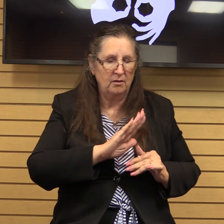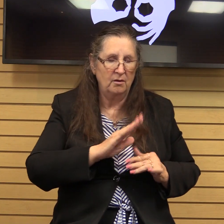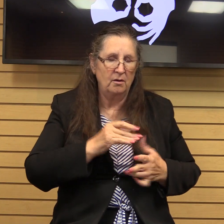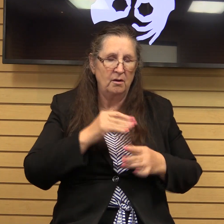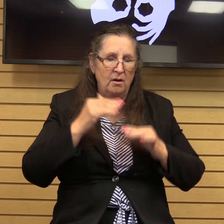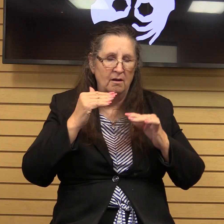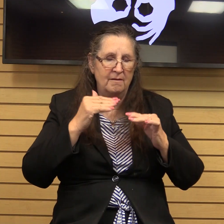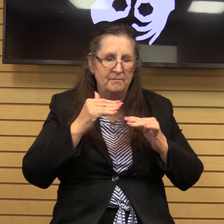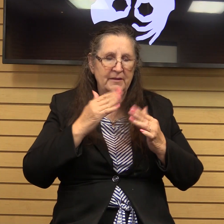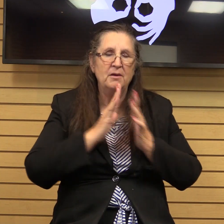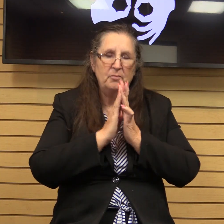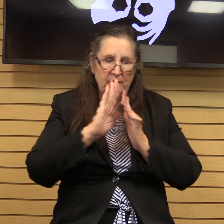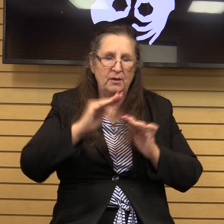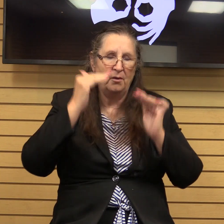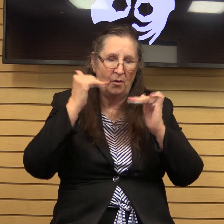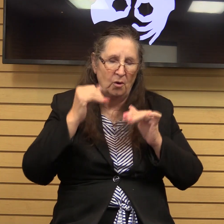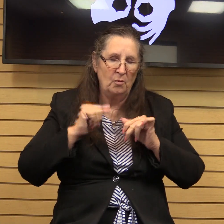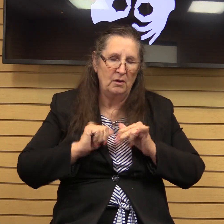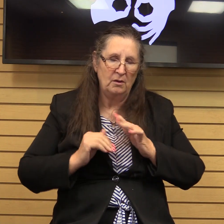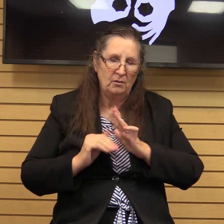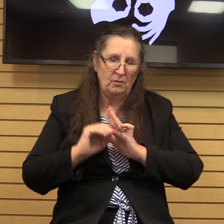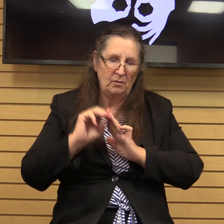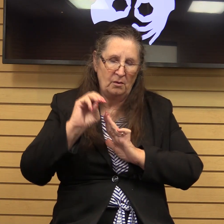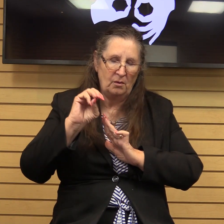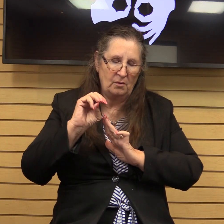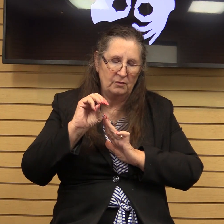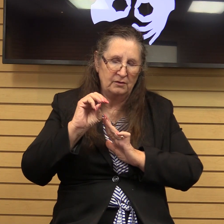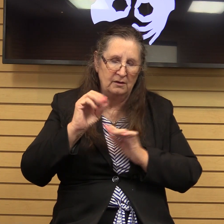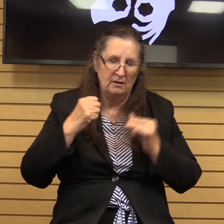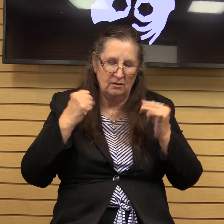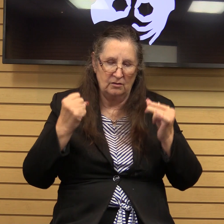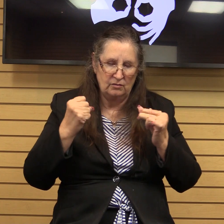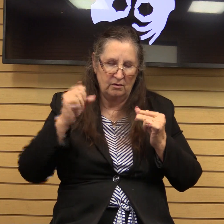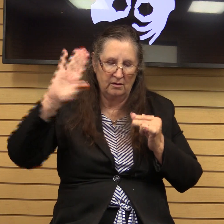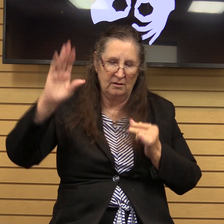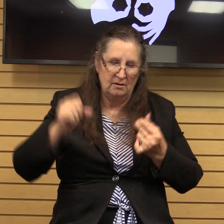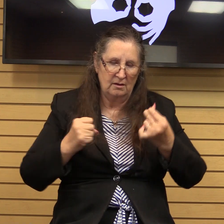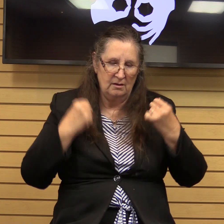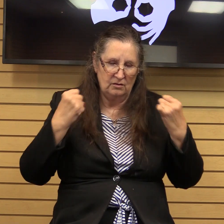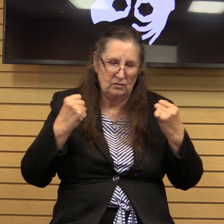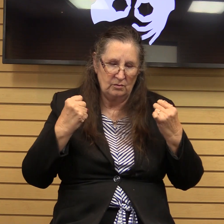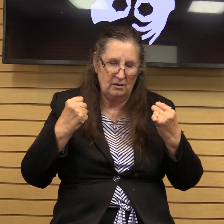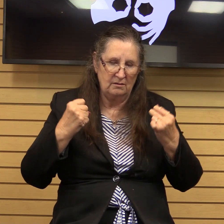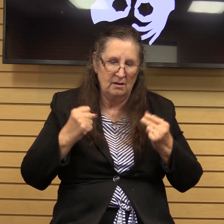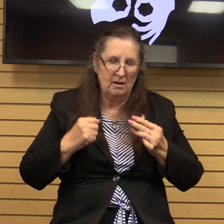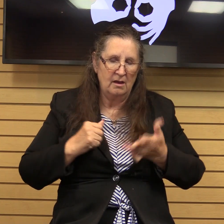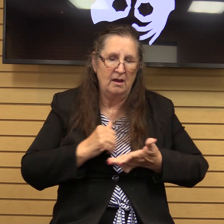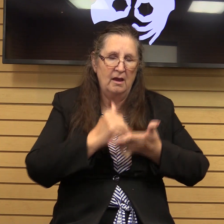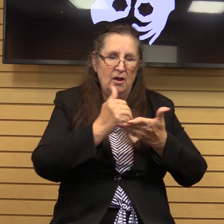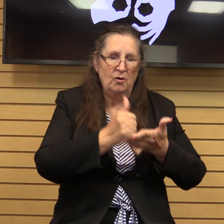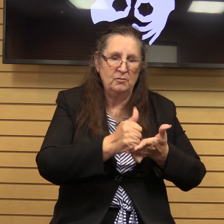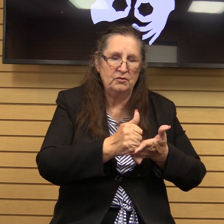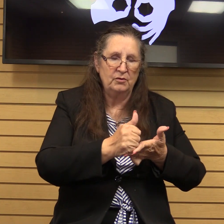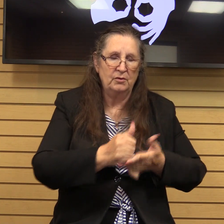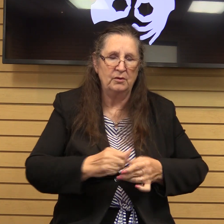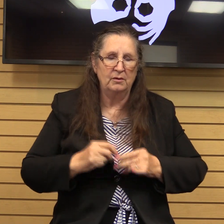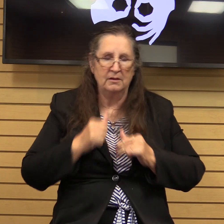stay strong through the Lord and that his strength helps you endure and one last thought